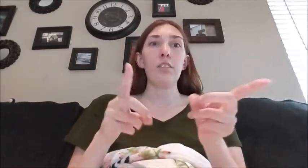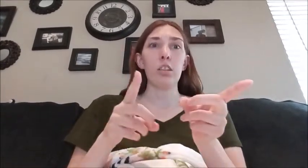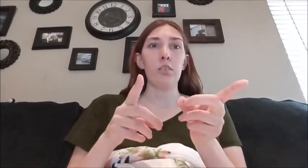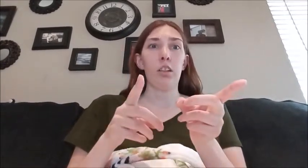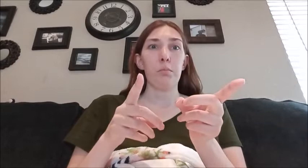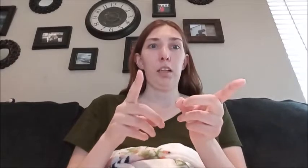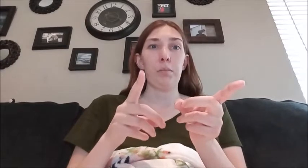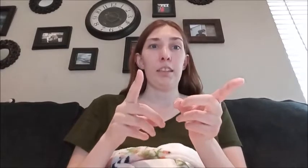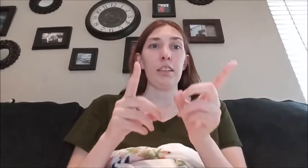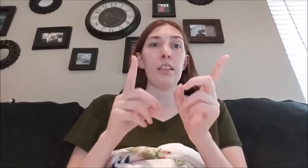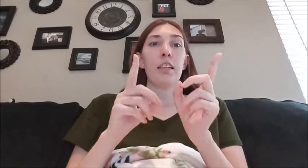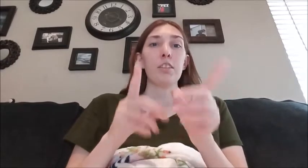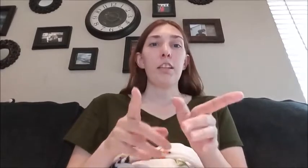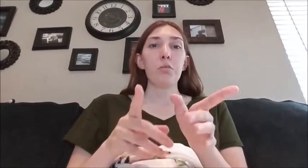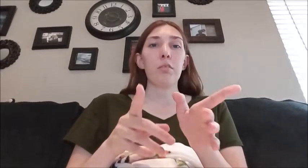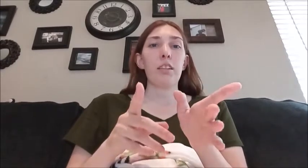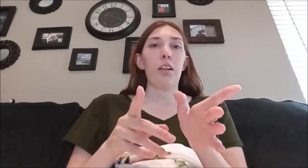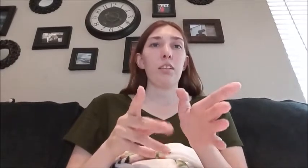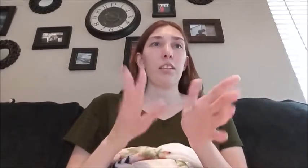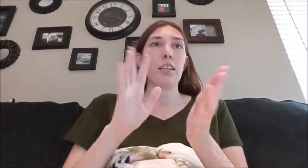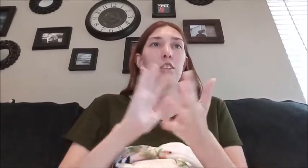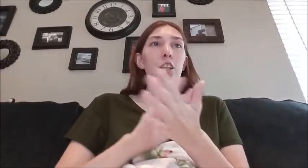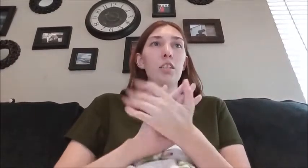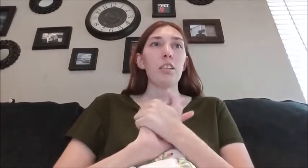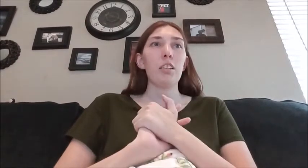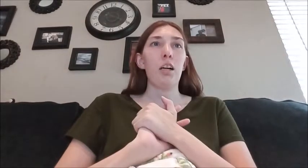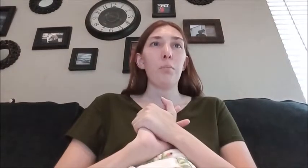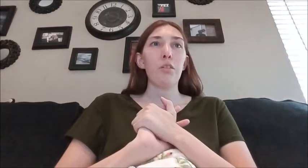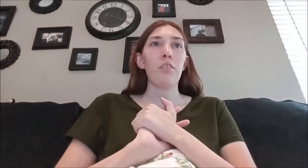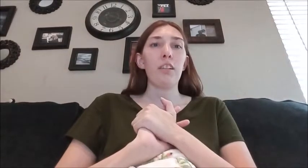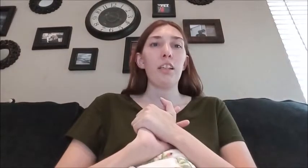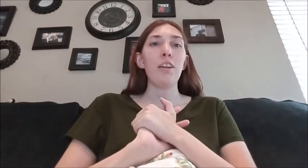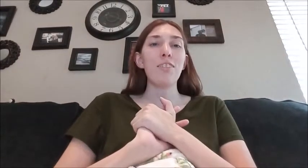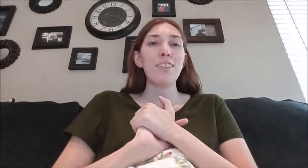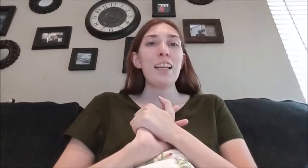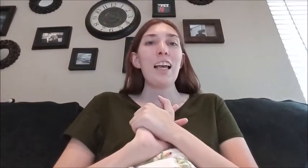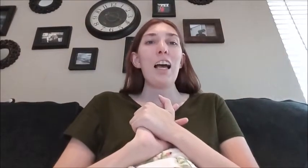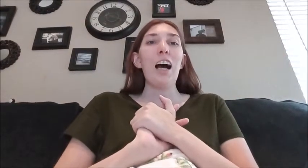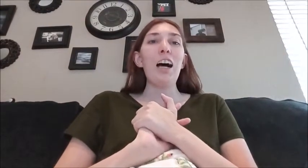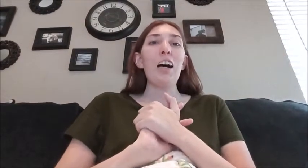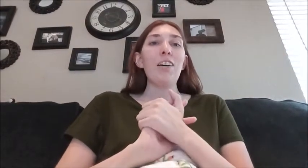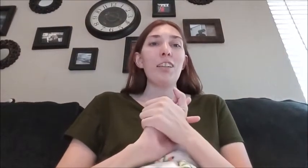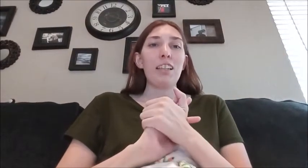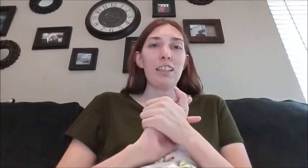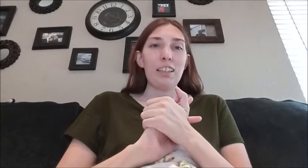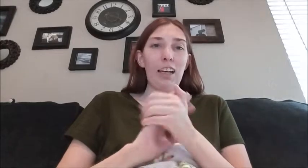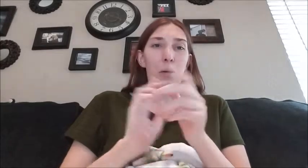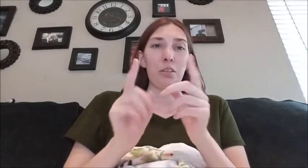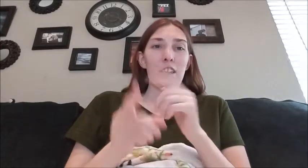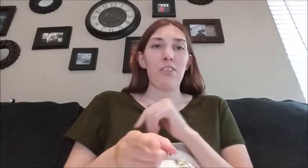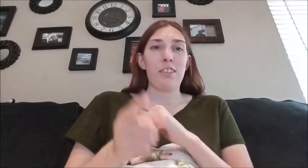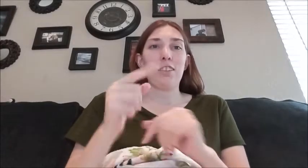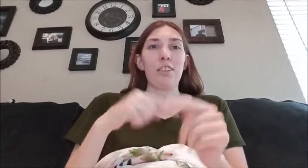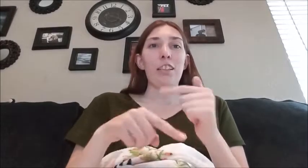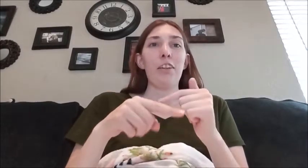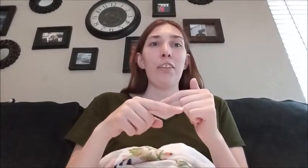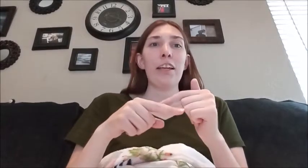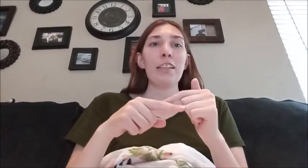have a loss of appetite so that's what I'm going to get on because I just uploaded a video of the apple cider vinegar keto thing